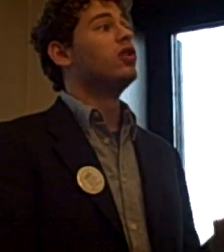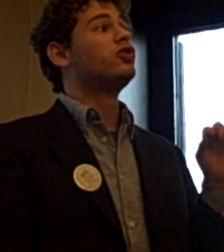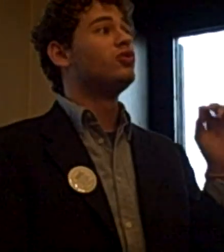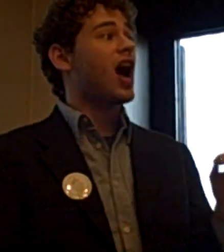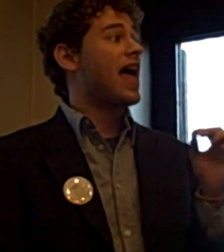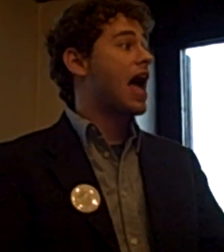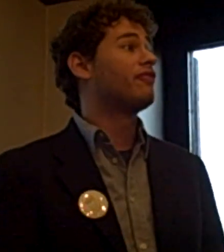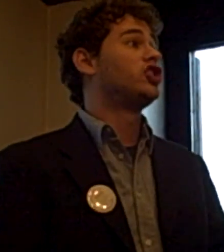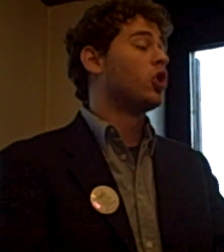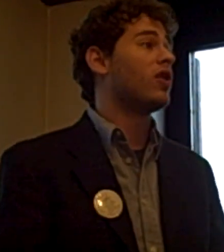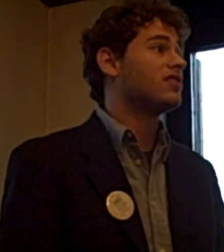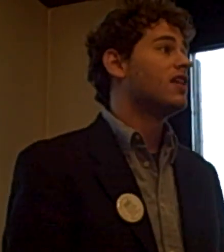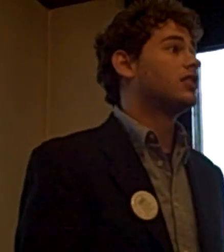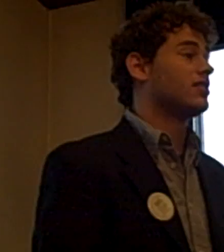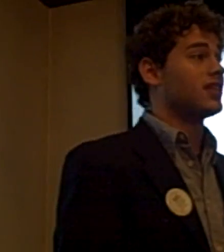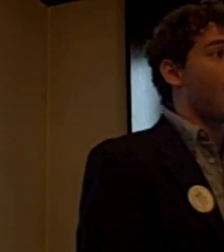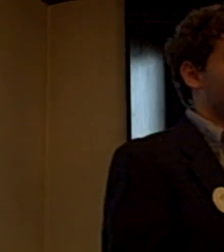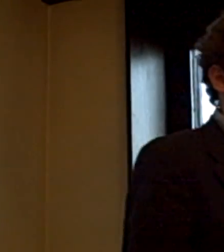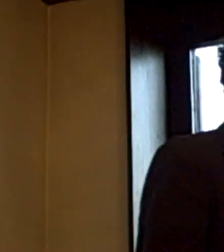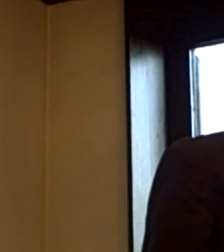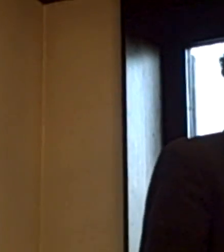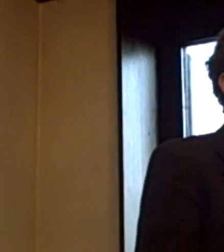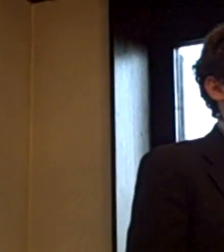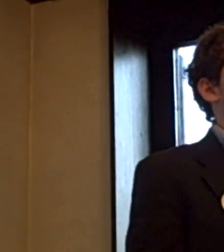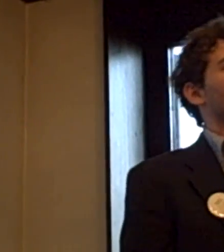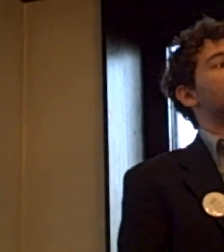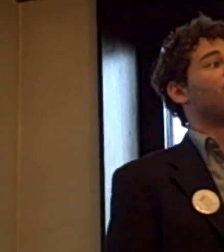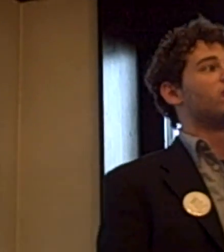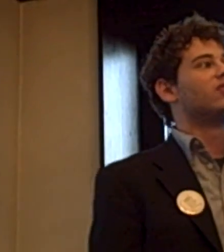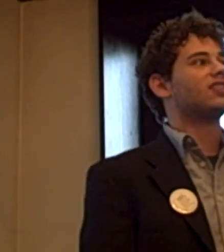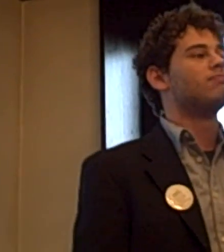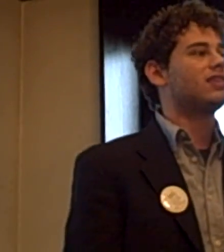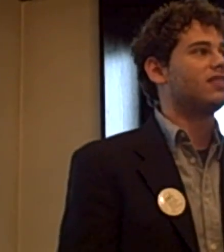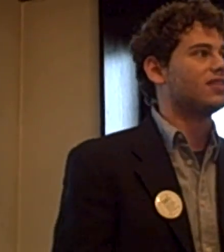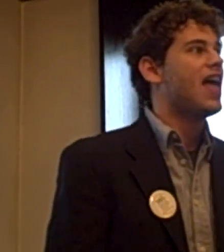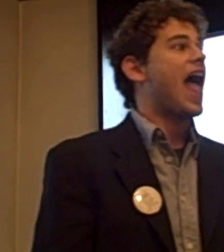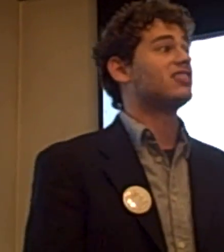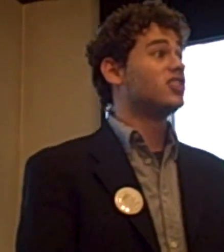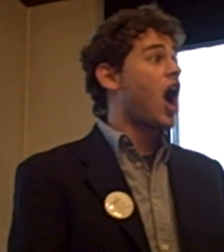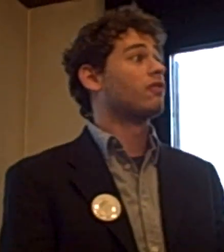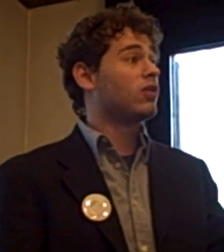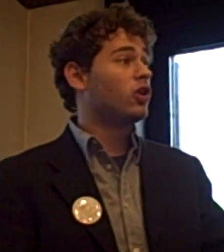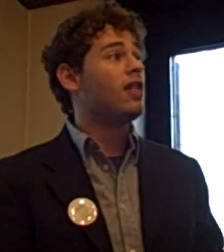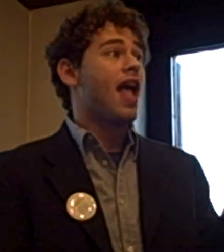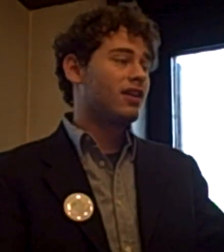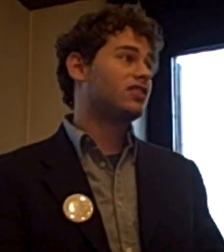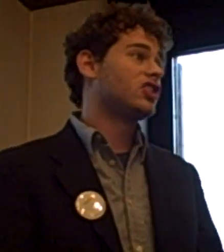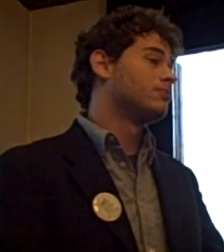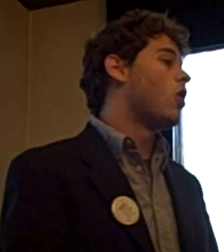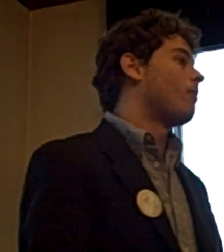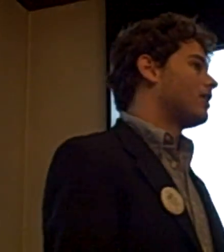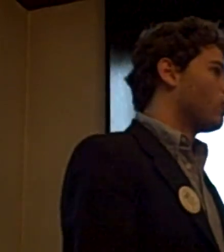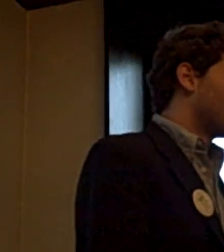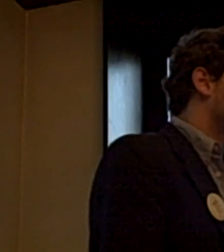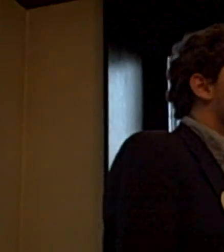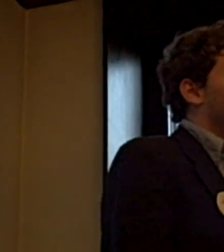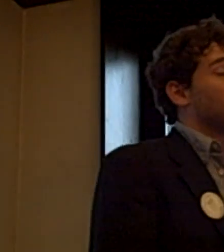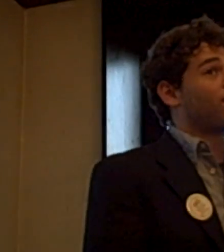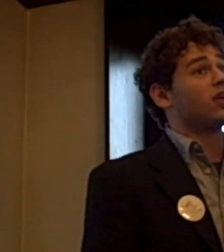do not have the choice to stop gambling. And I think that if you feel free to dismiss this as not real and in such small minorities, where, for